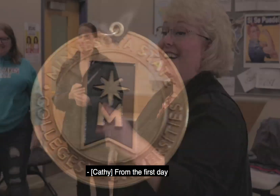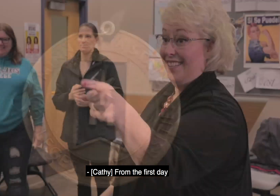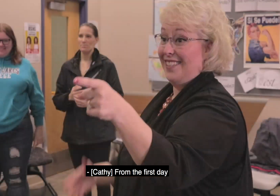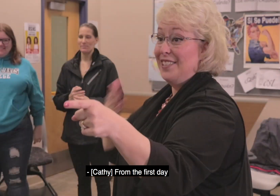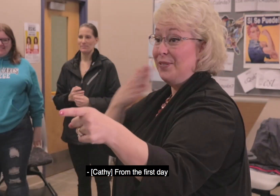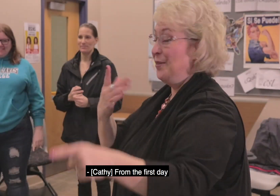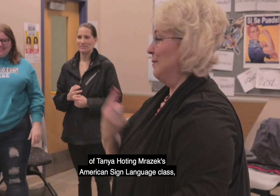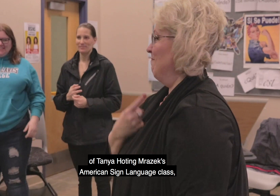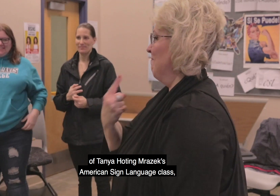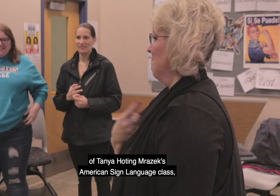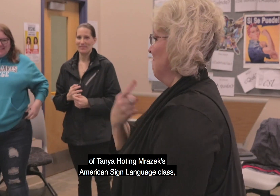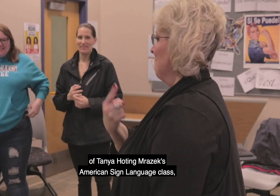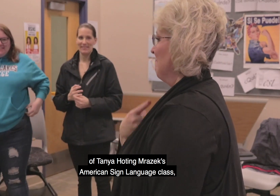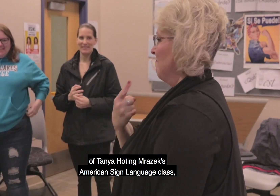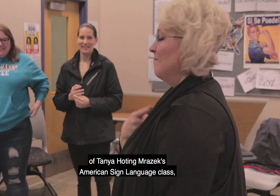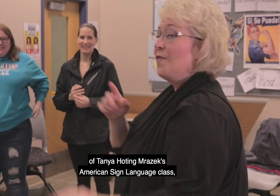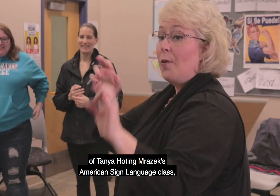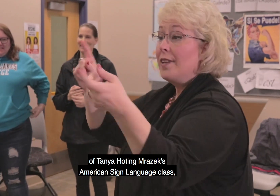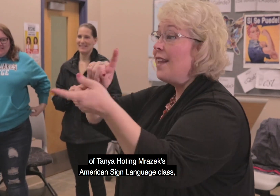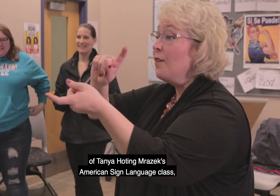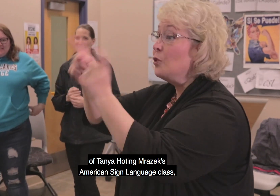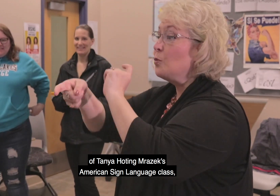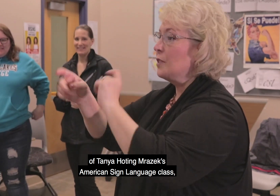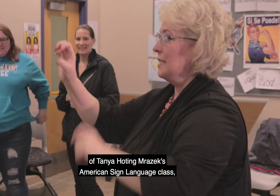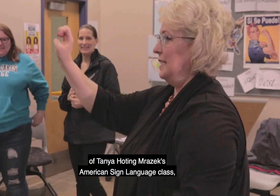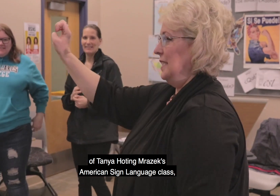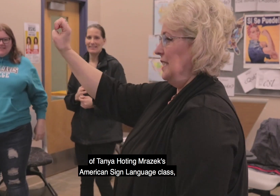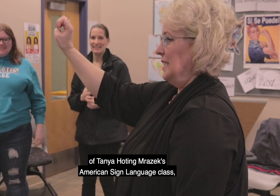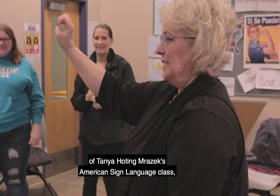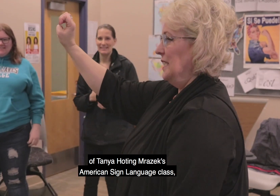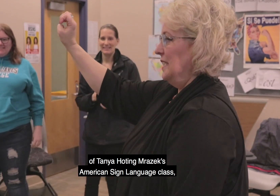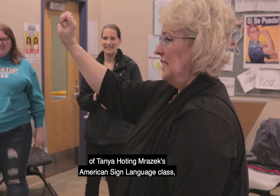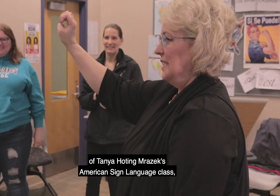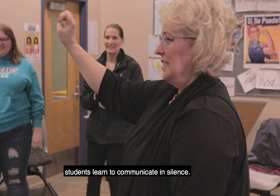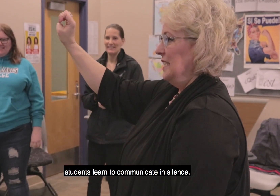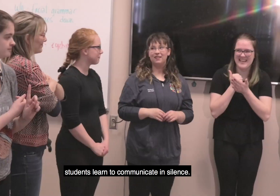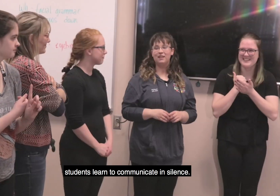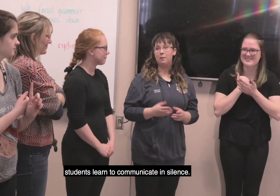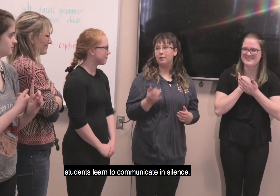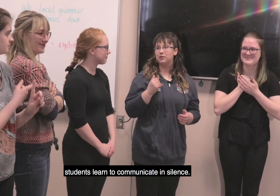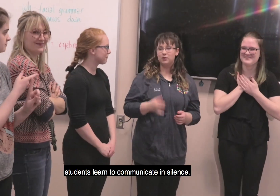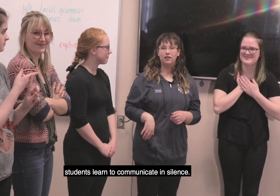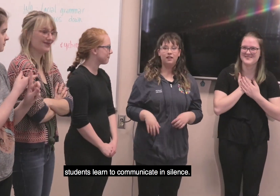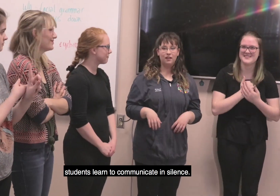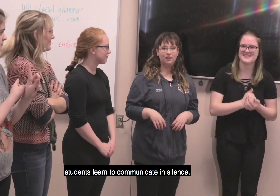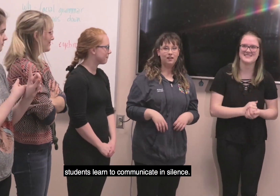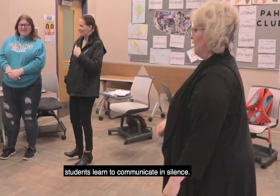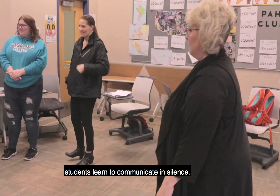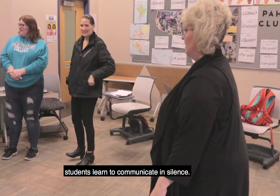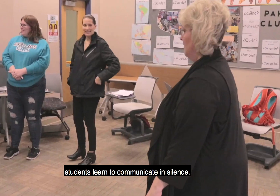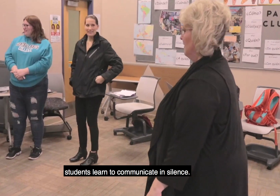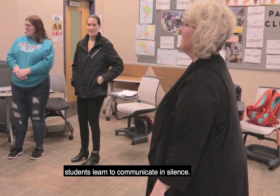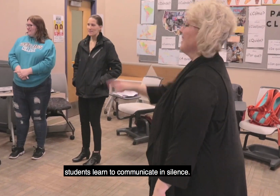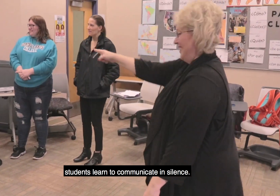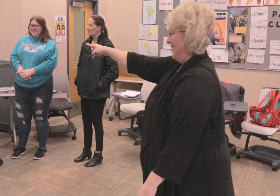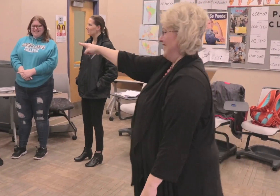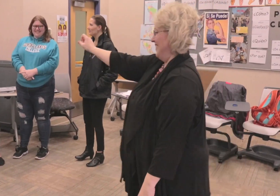From the first day of Tanya Hoding Morozik's American Sign Language class, students learn to communicate in silence.